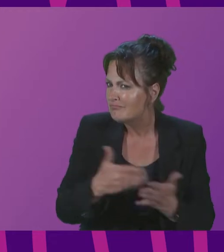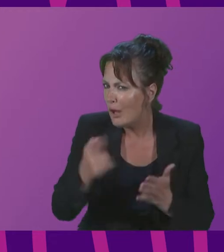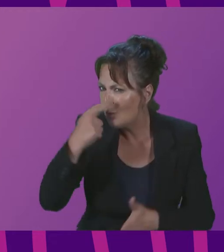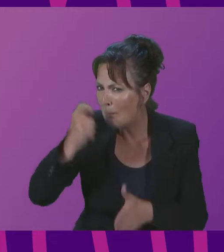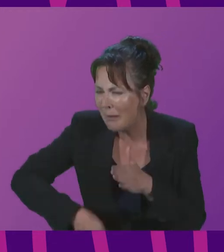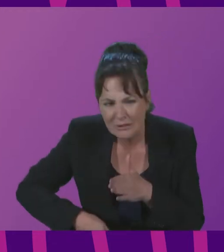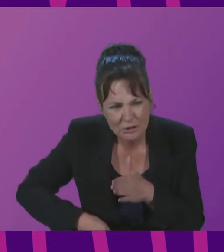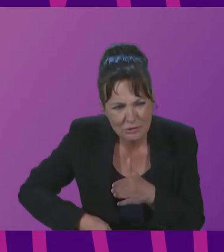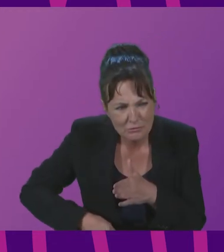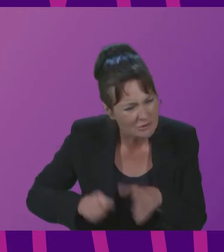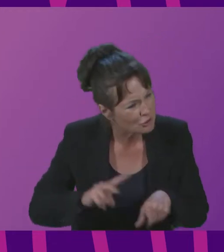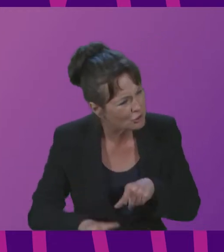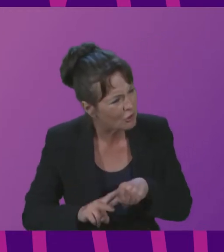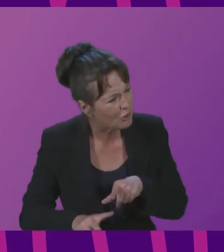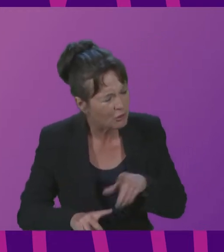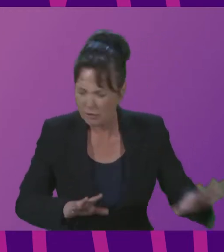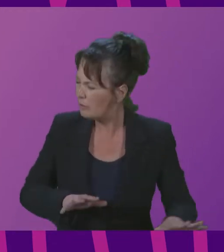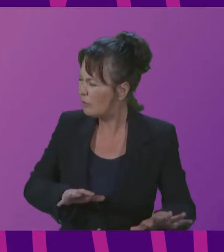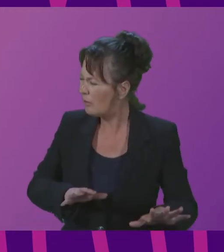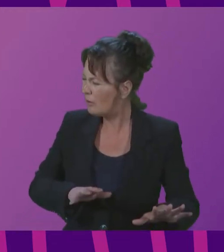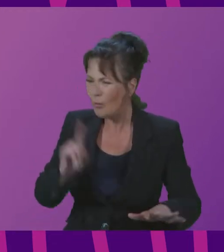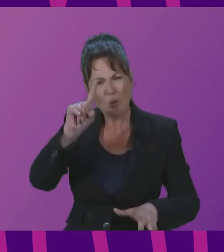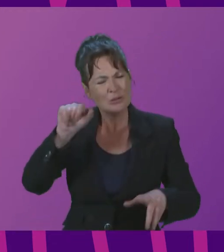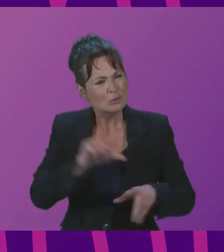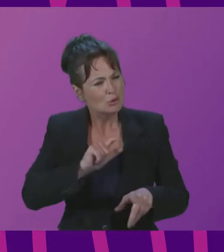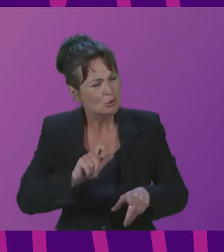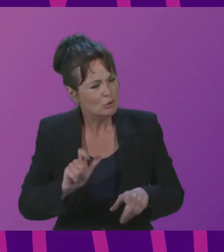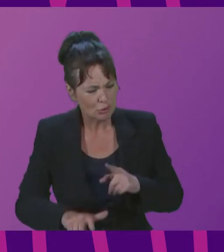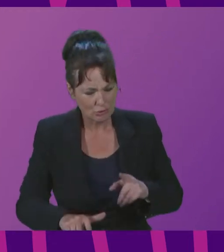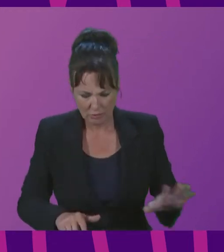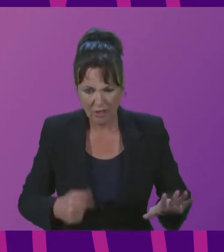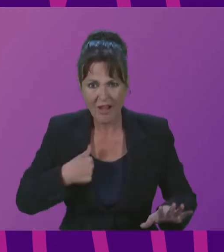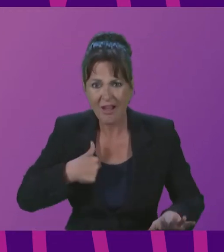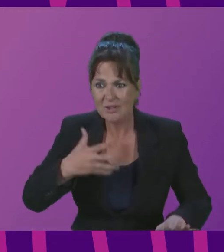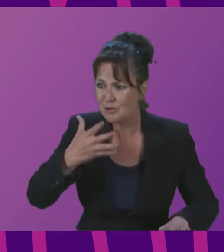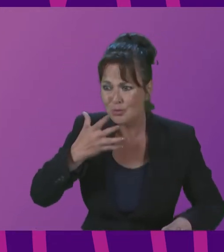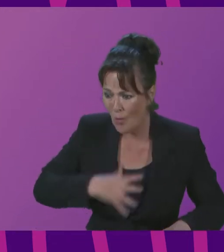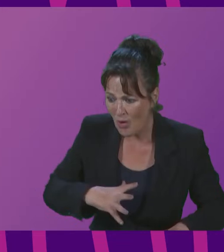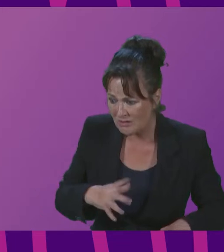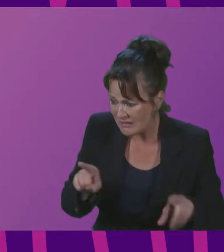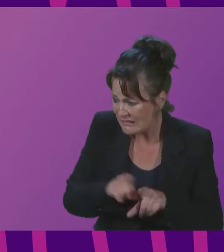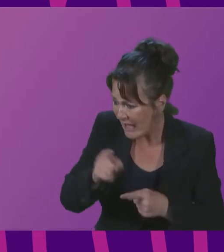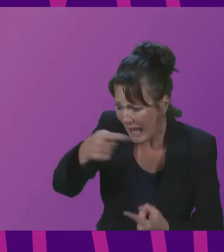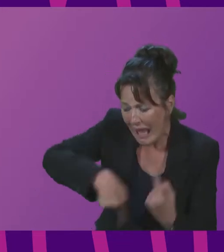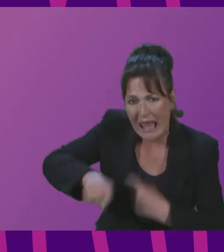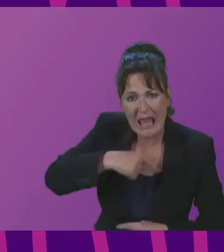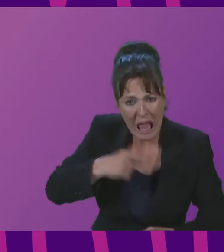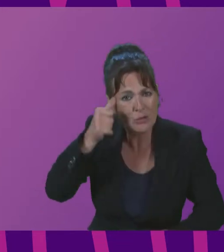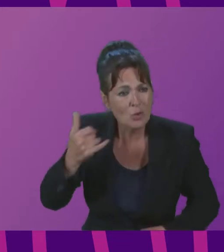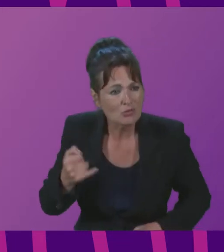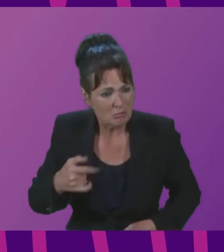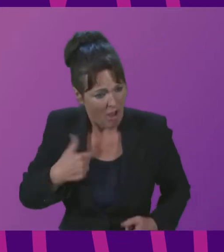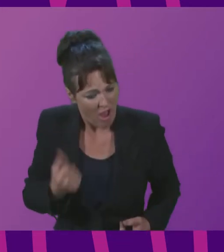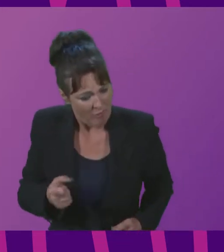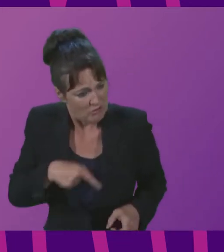that's a joke so what are we supposed to do I just want my piece of the pie yeah it's rotten but I got a